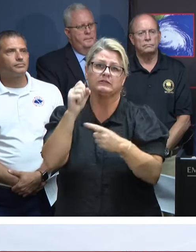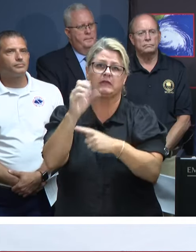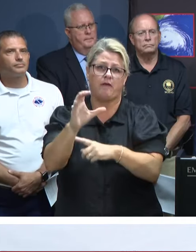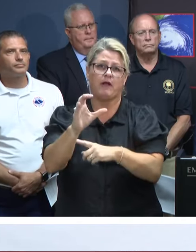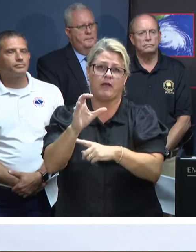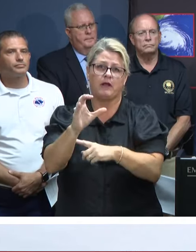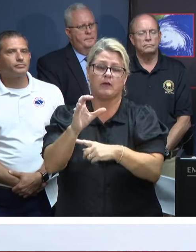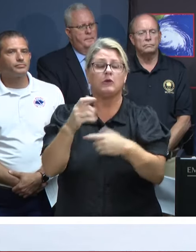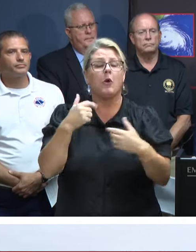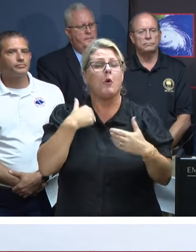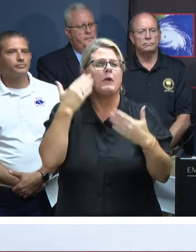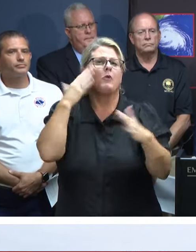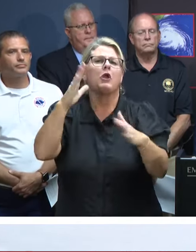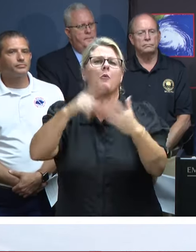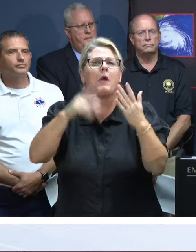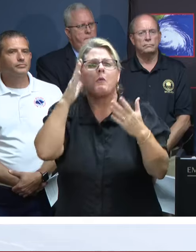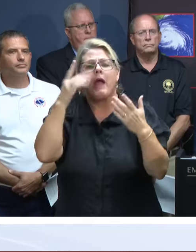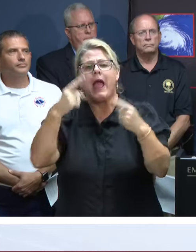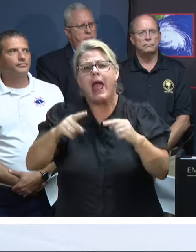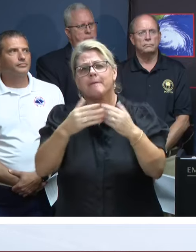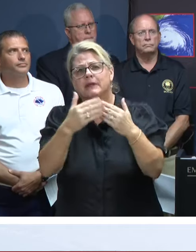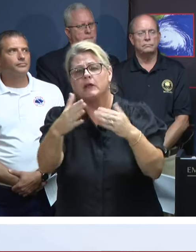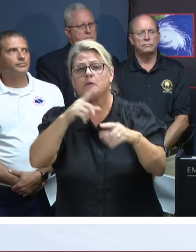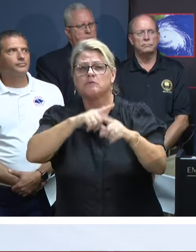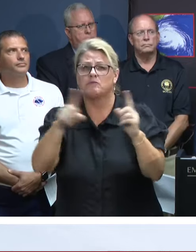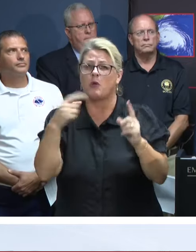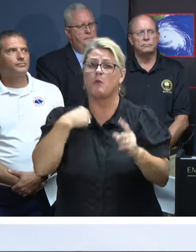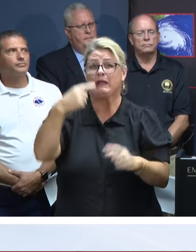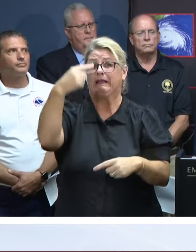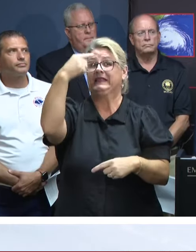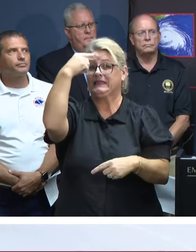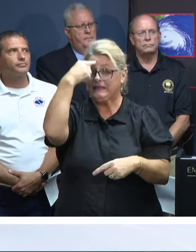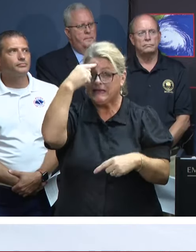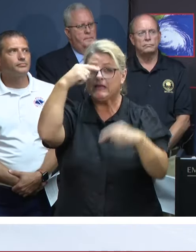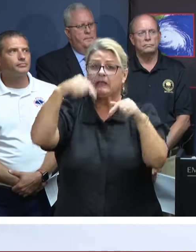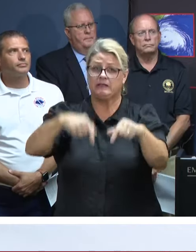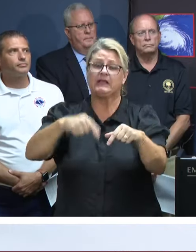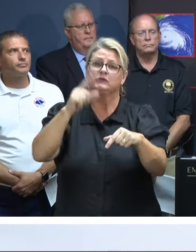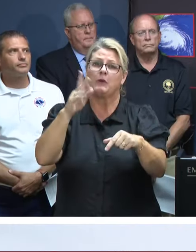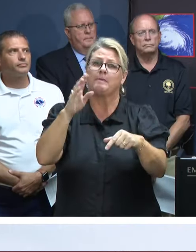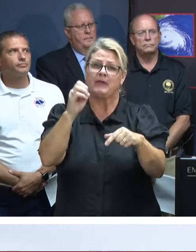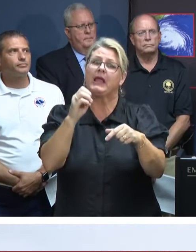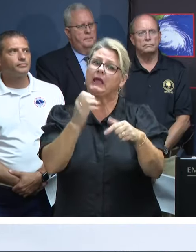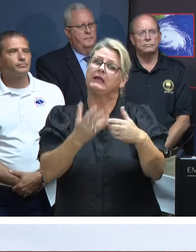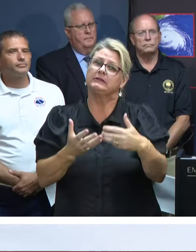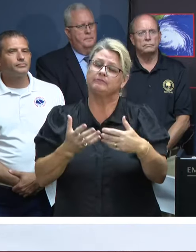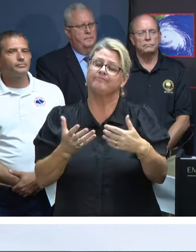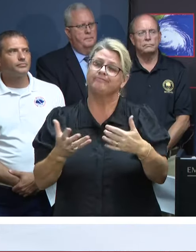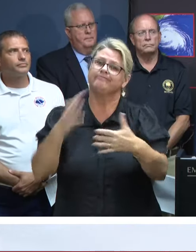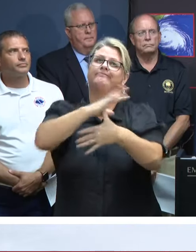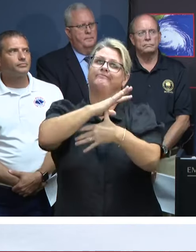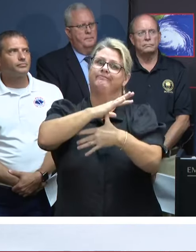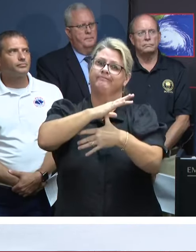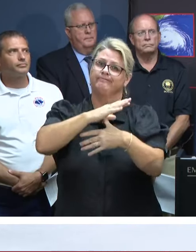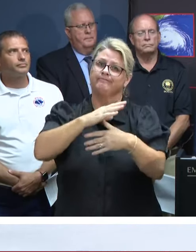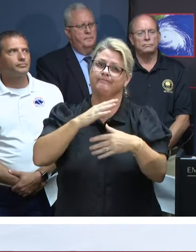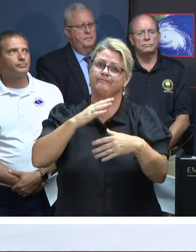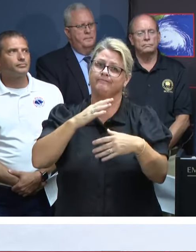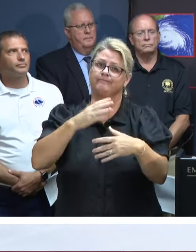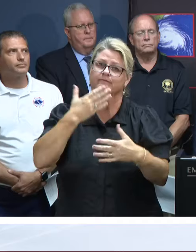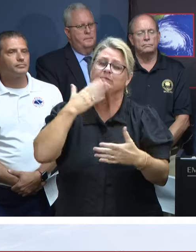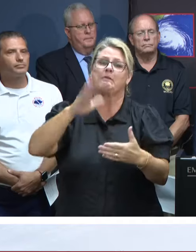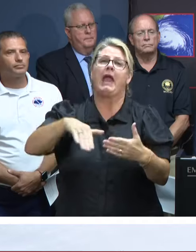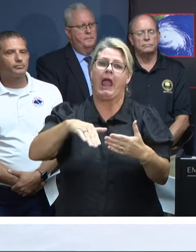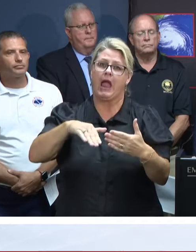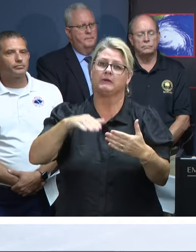until it happens. But it may be that this is the most water we've seen for a long time. Maybe. We don't know. So